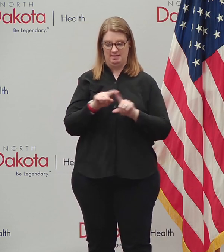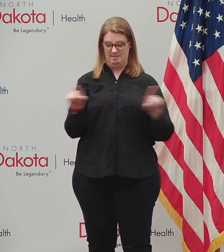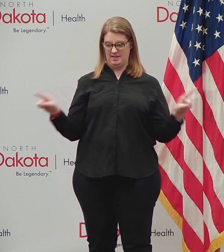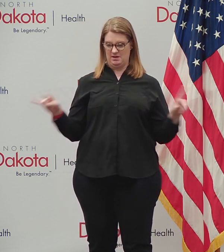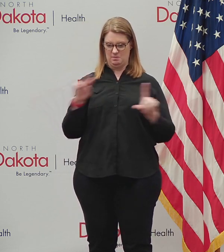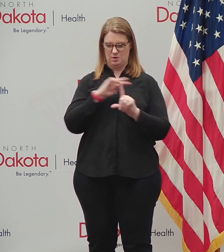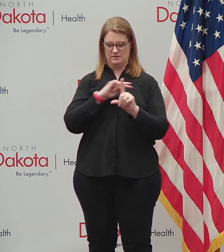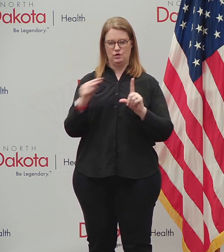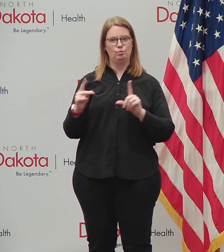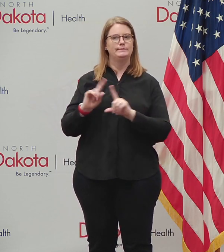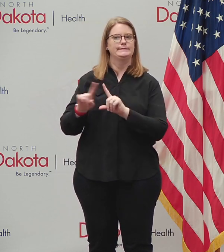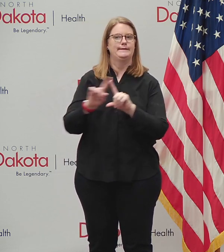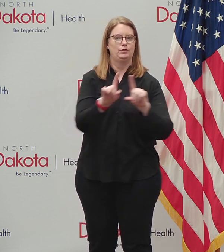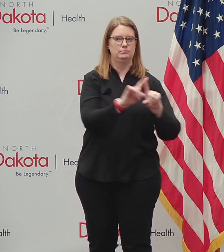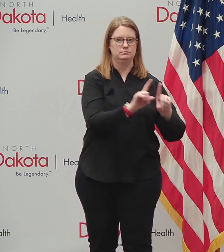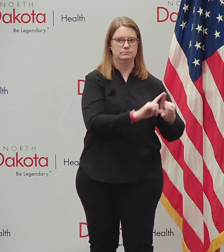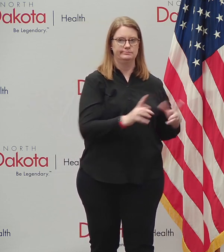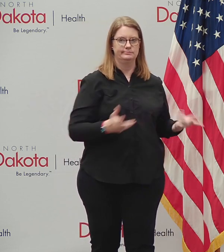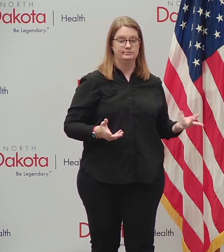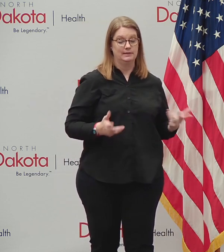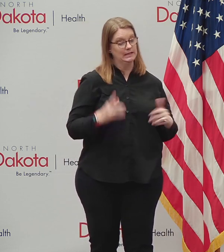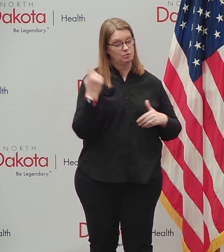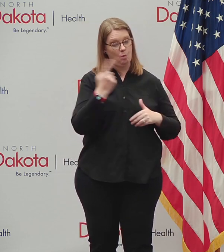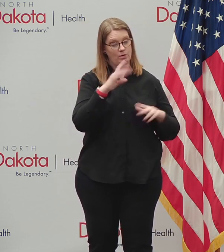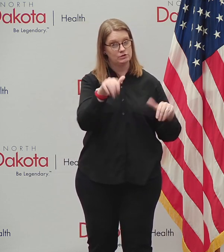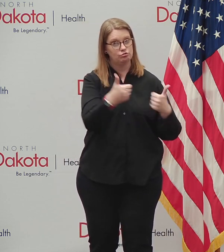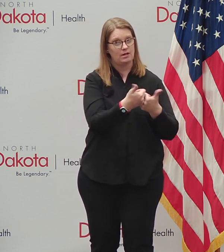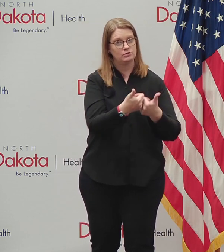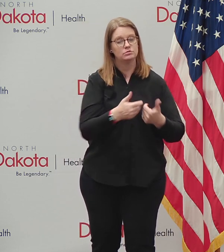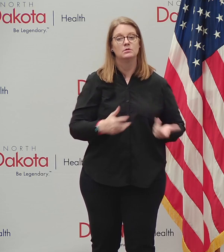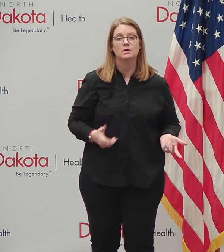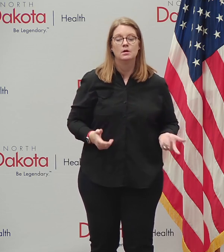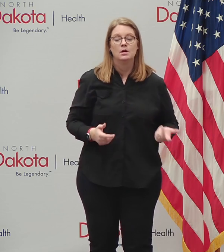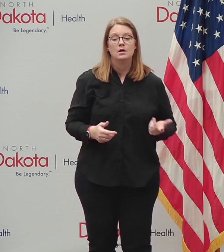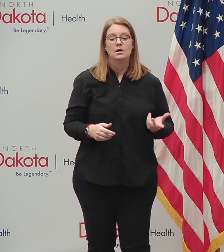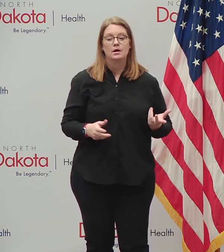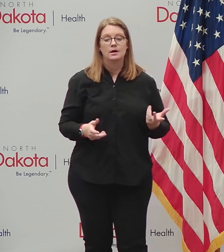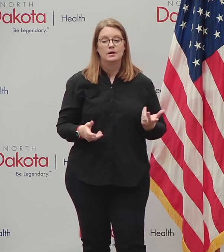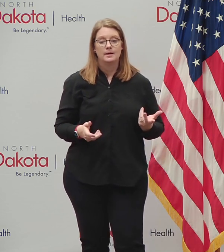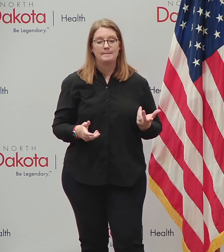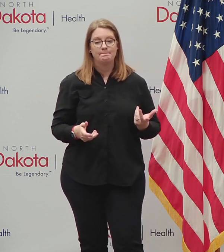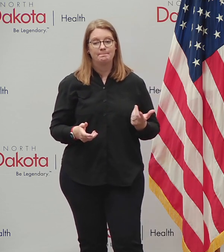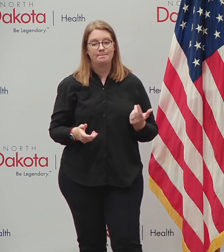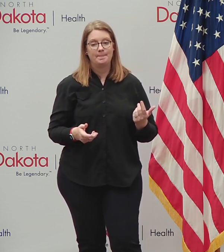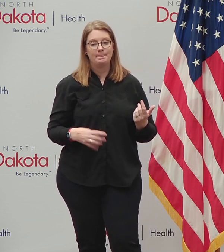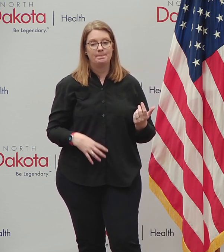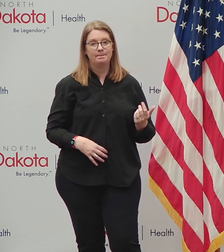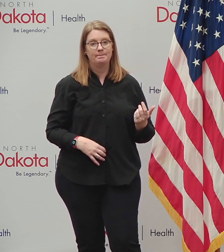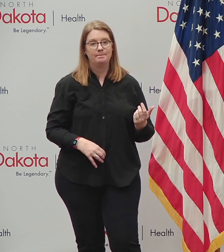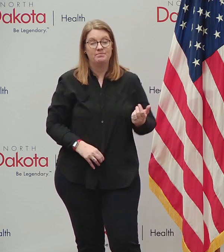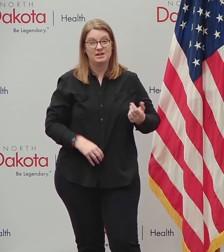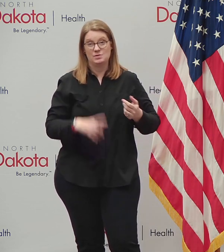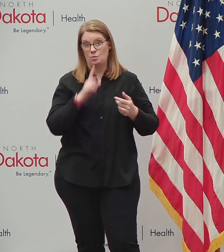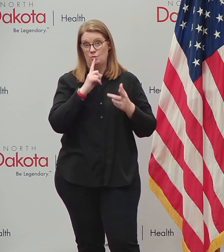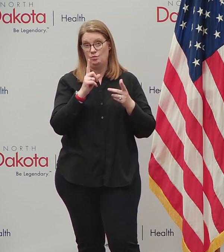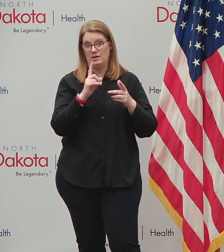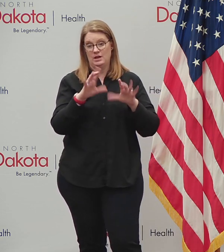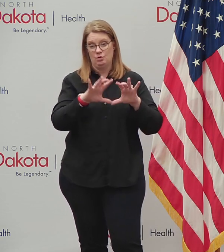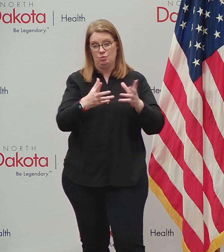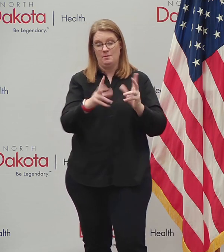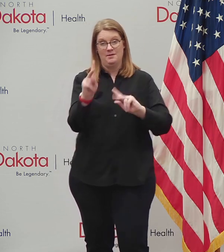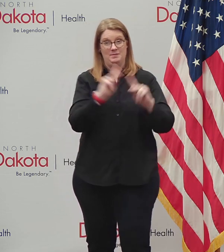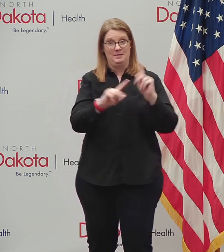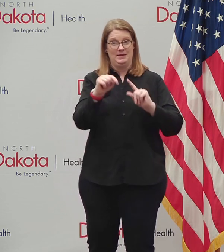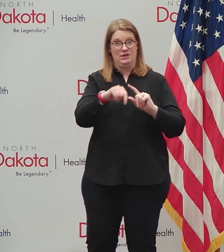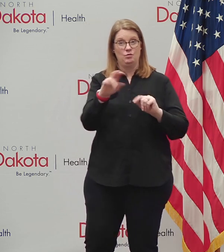part's a challenge for everybody. But in the, there's, uh, you know, a group of, uh, you know, I'd say a group of people in North Dakota, which is, uh,